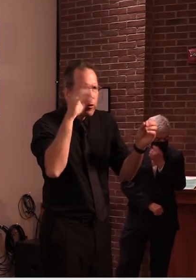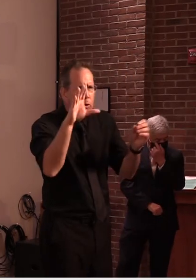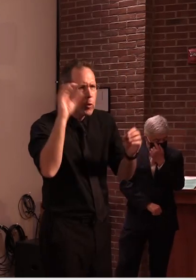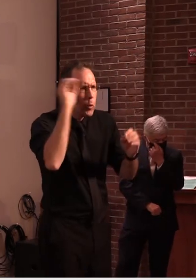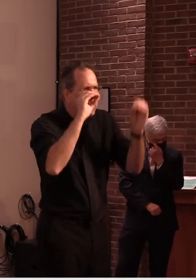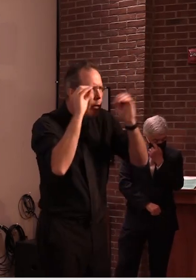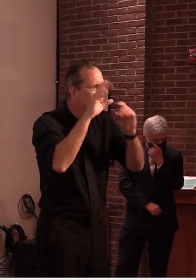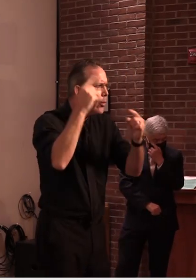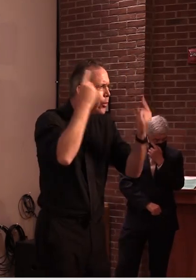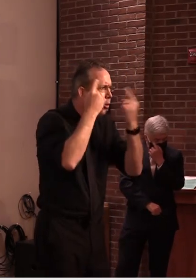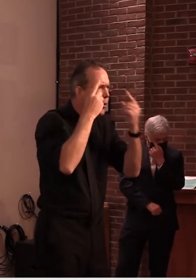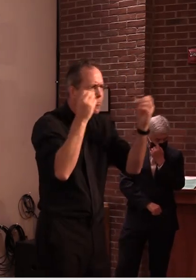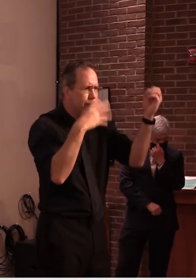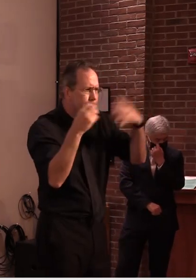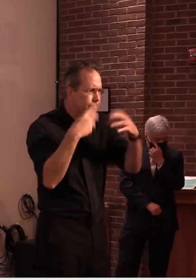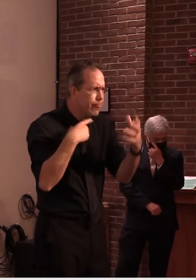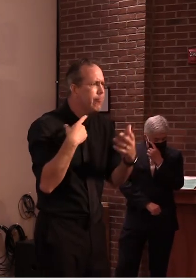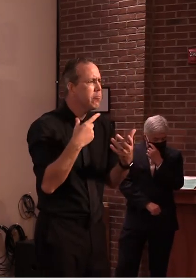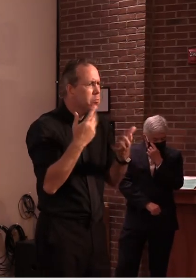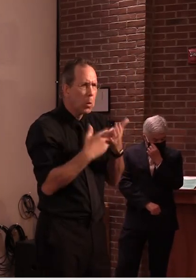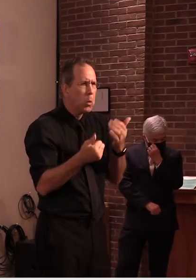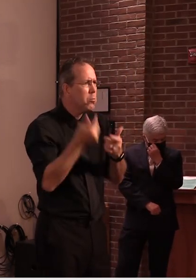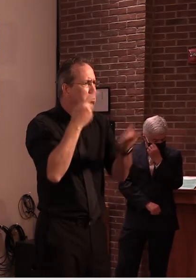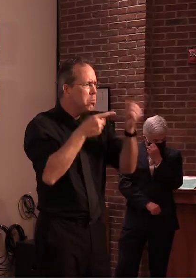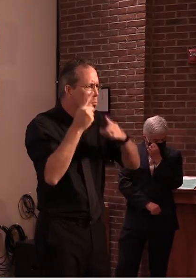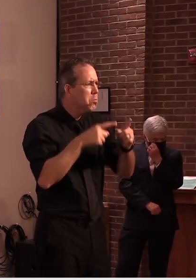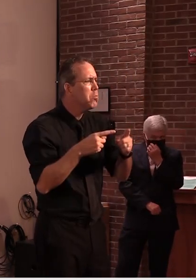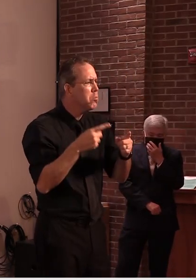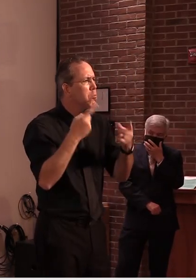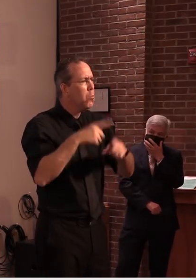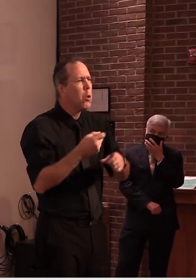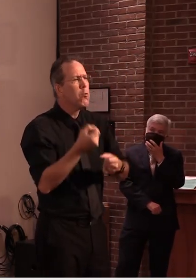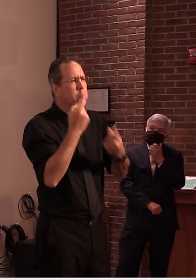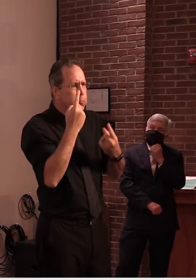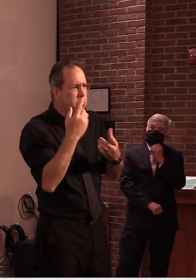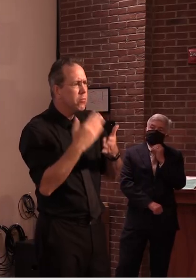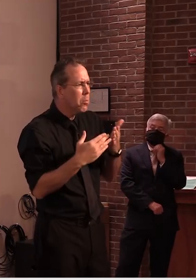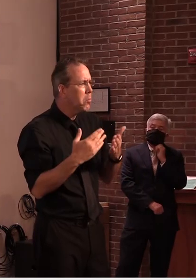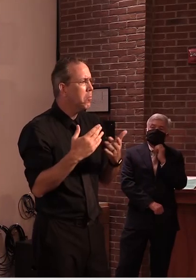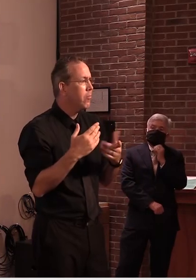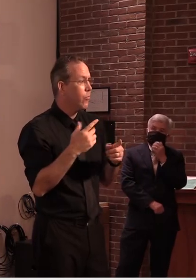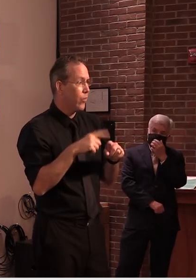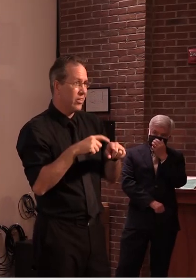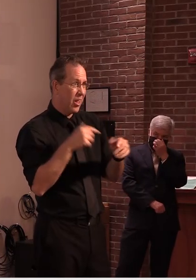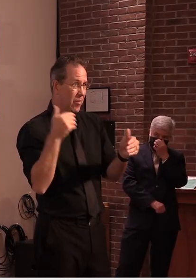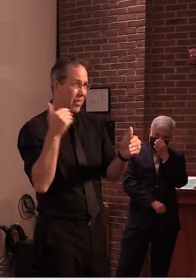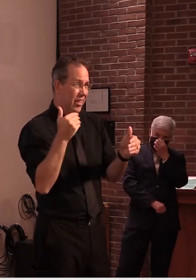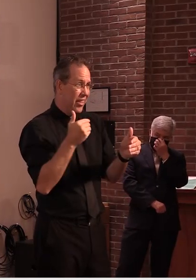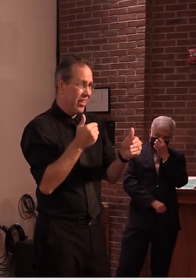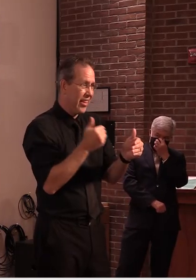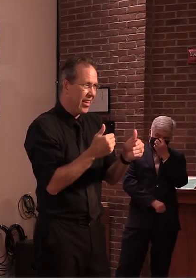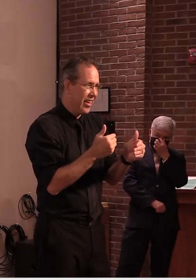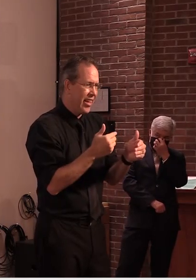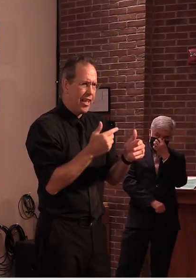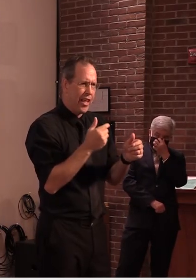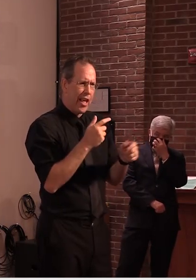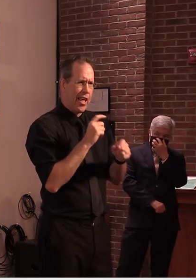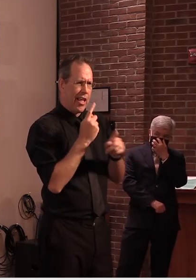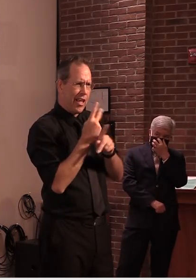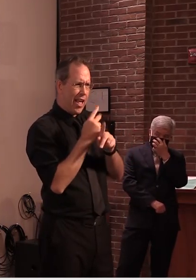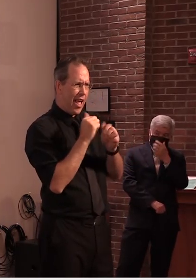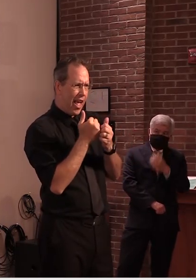um but when it come down to when it came down to actually a testing strategy and a quarantine